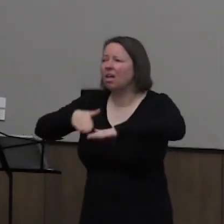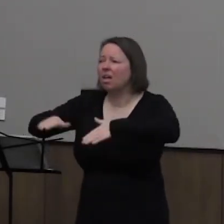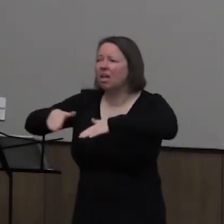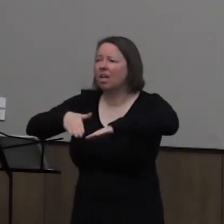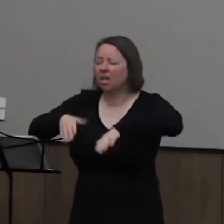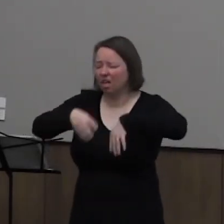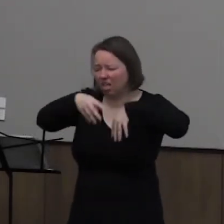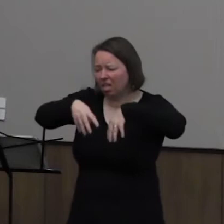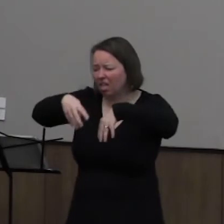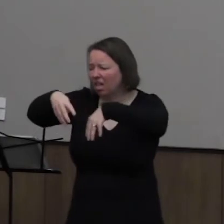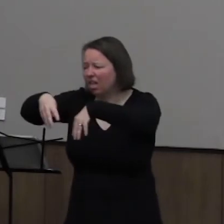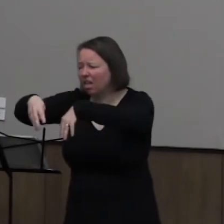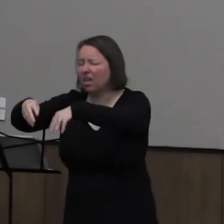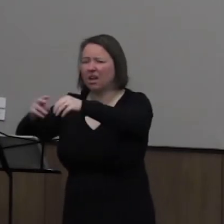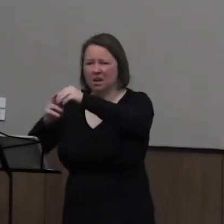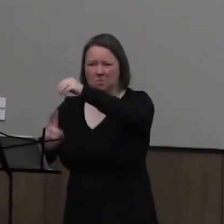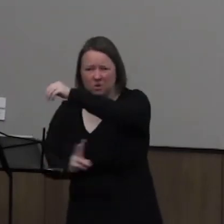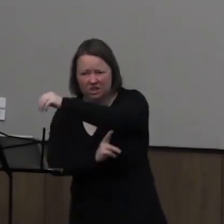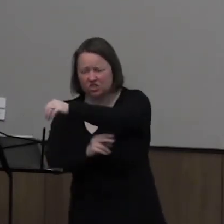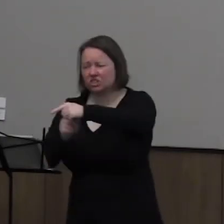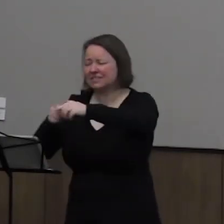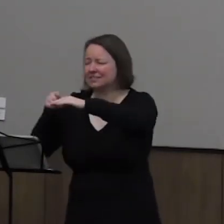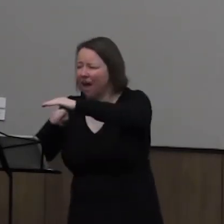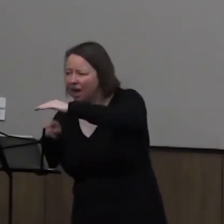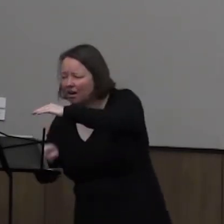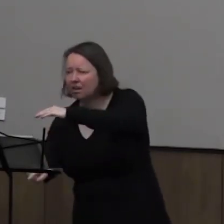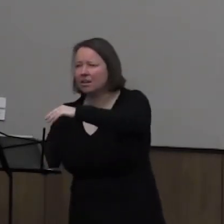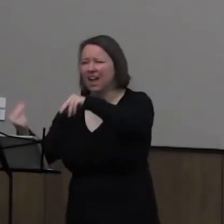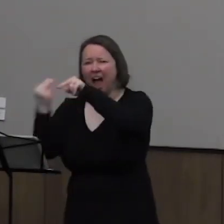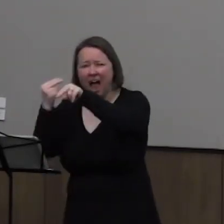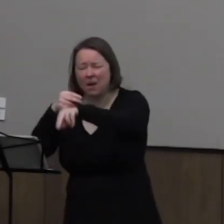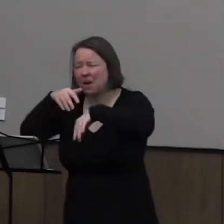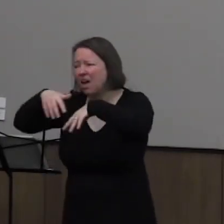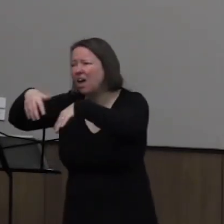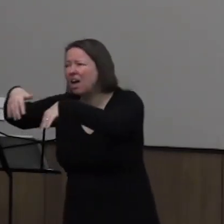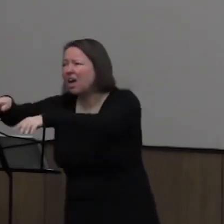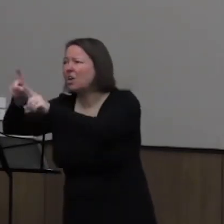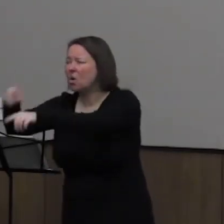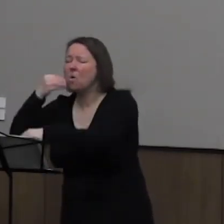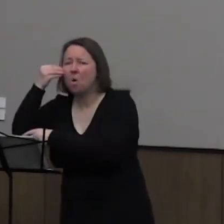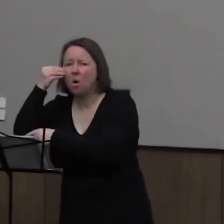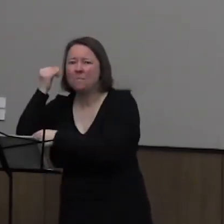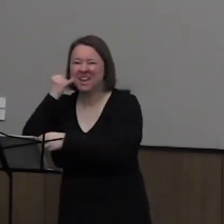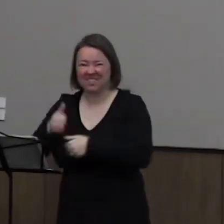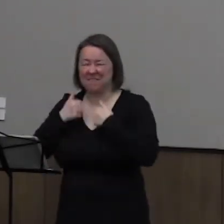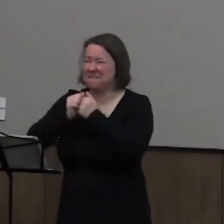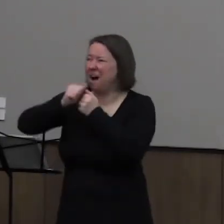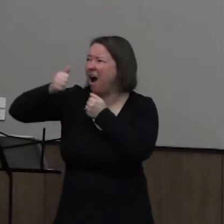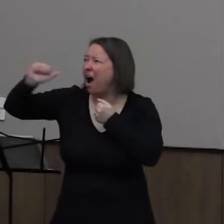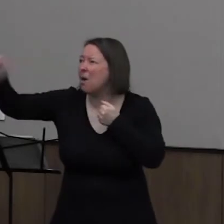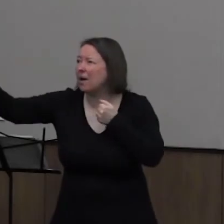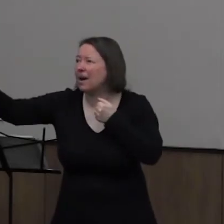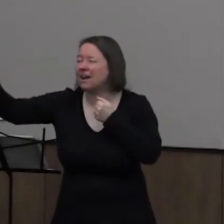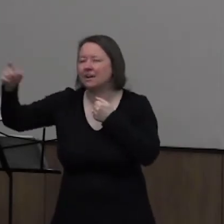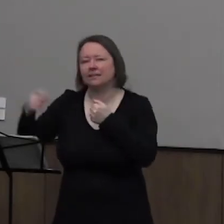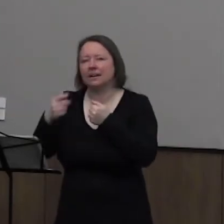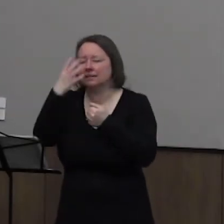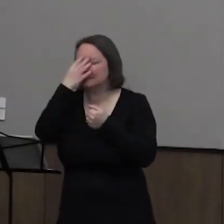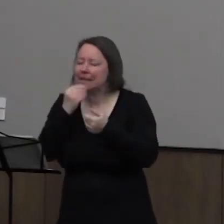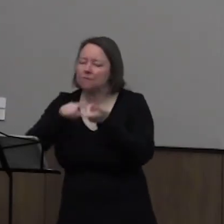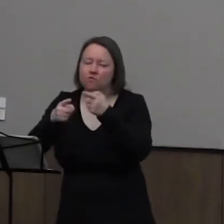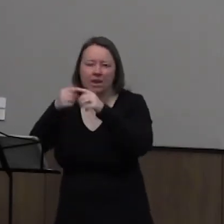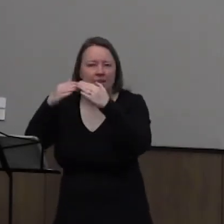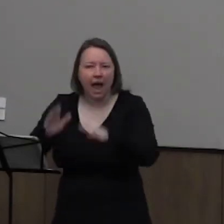over bridges, through tunnels, on highways to get to their homes. Those who lived too far away slept at friends'